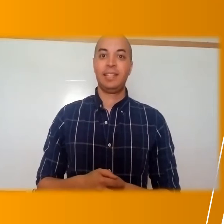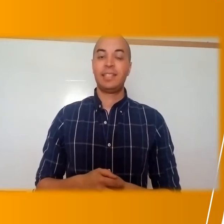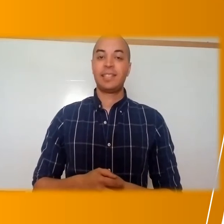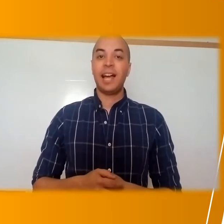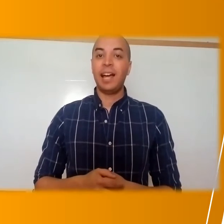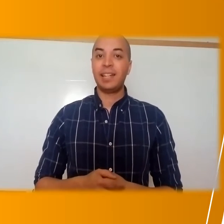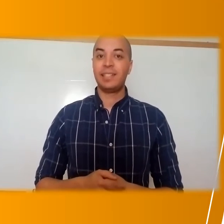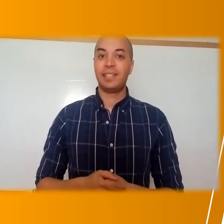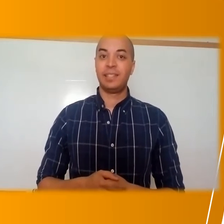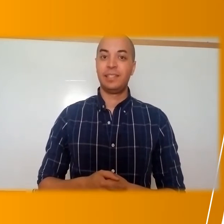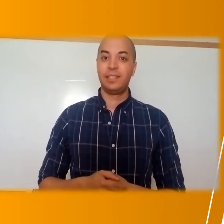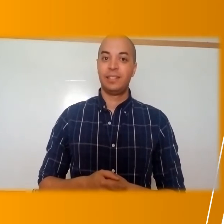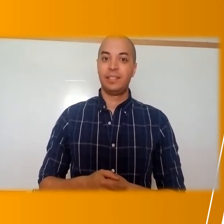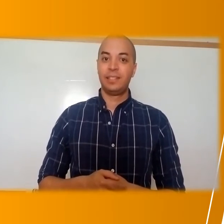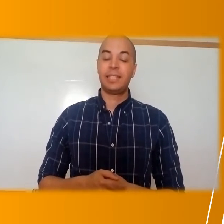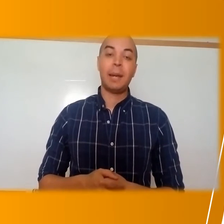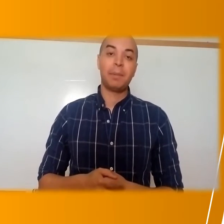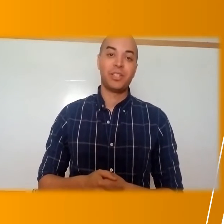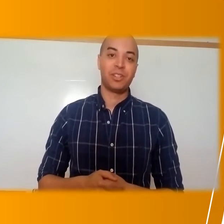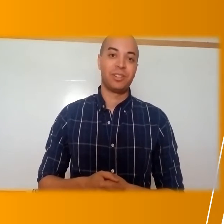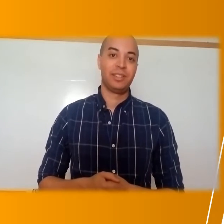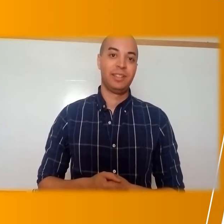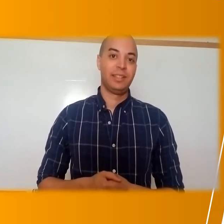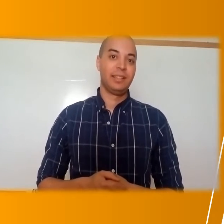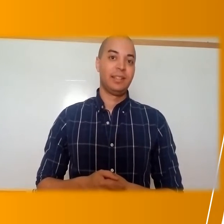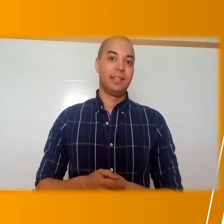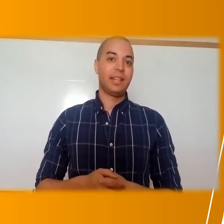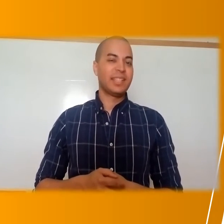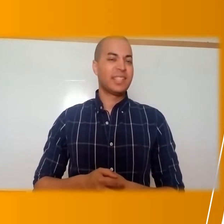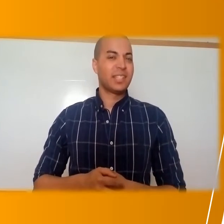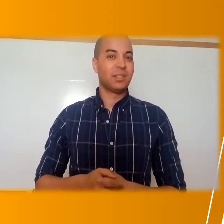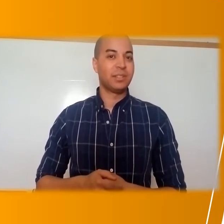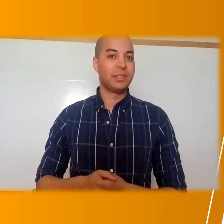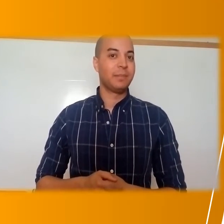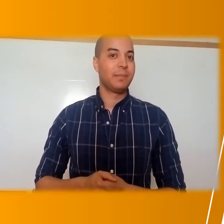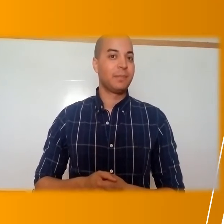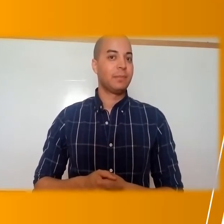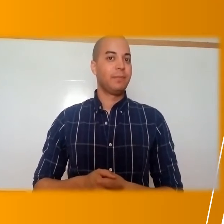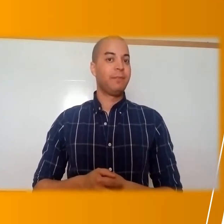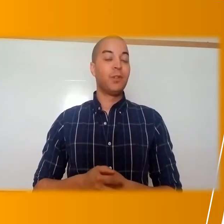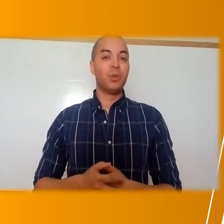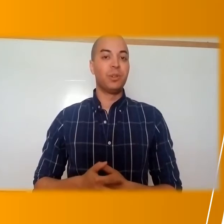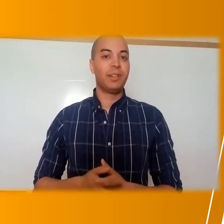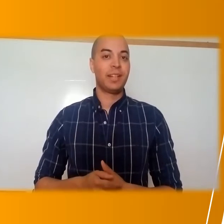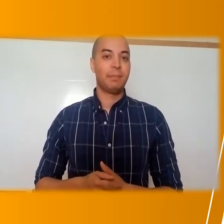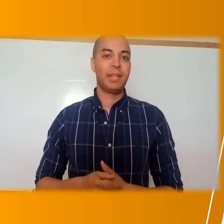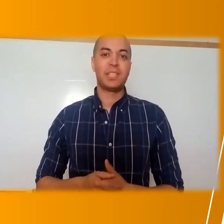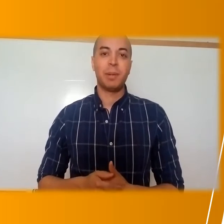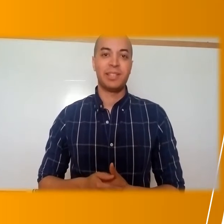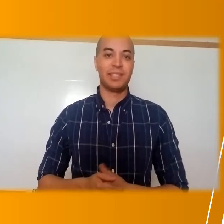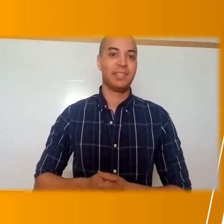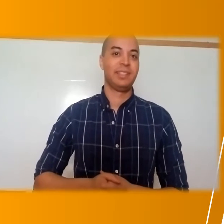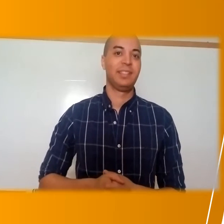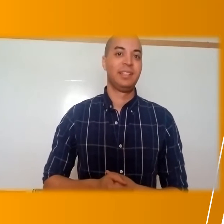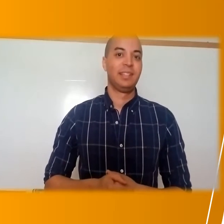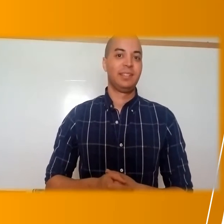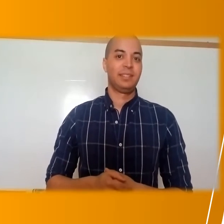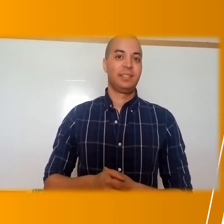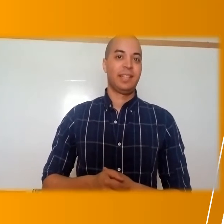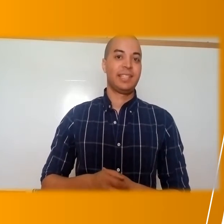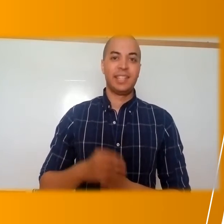And this is hot as in temperature. Not necessarily food being spicy.